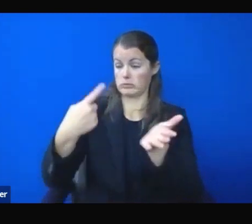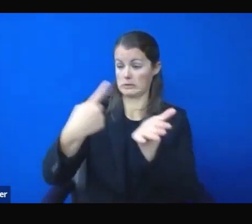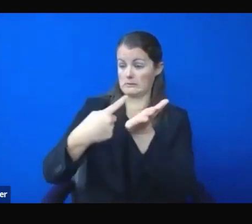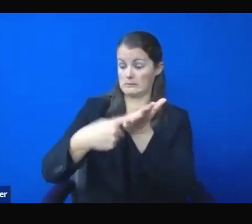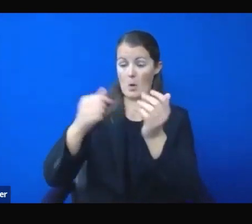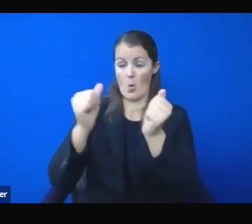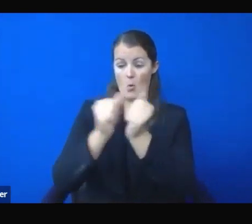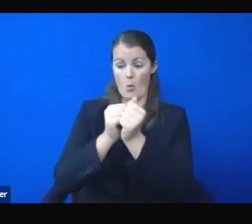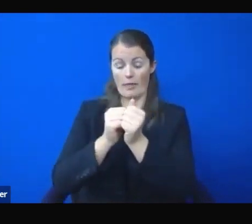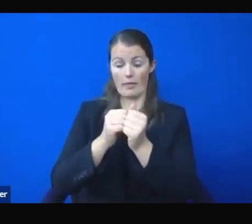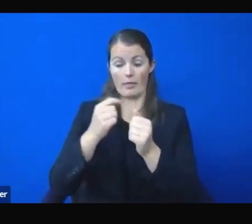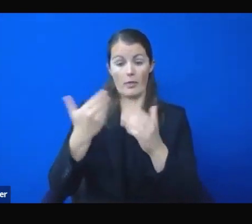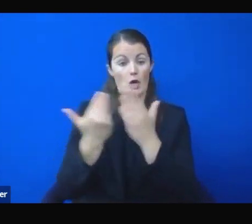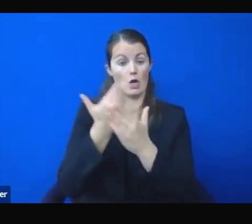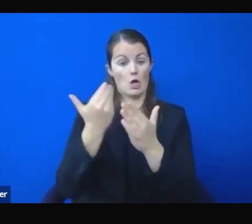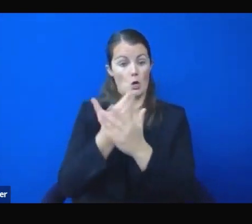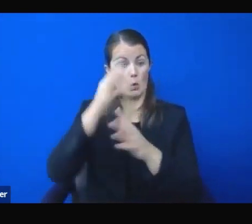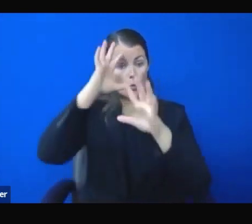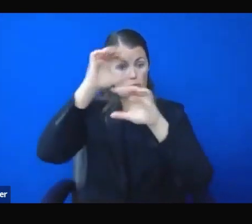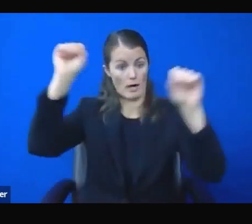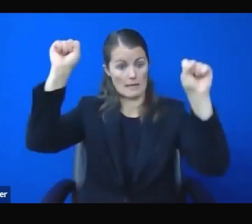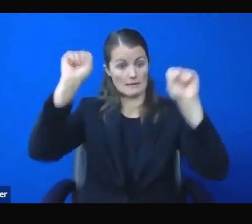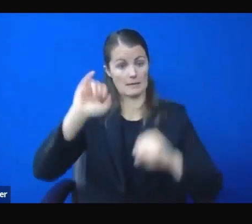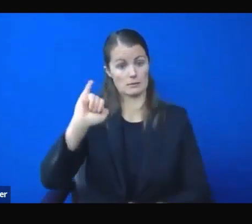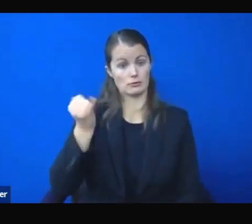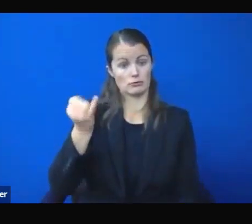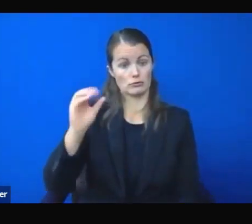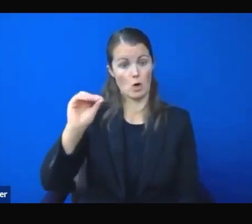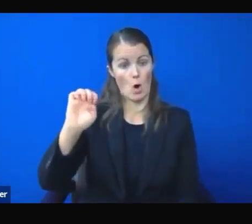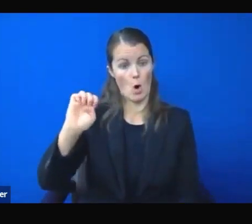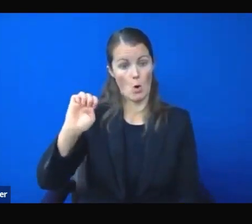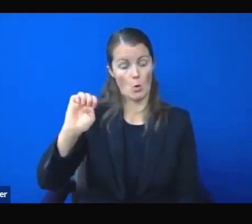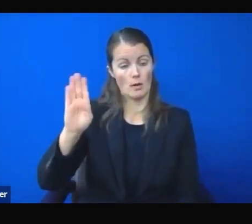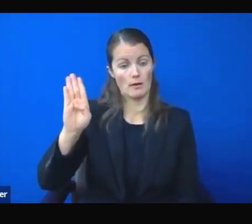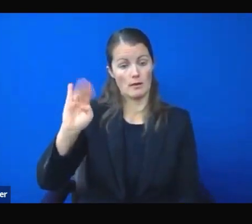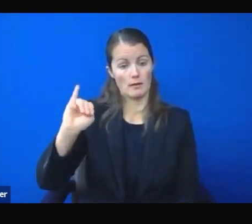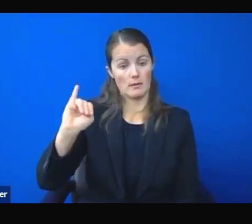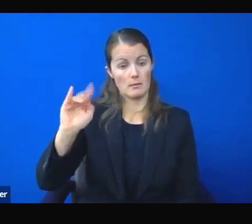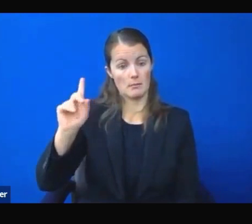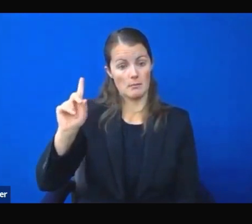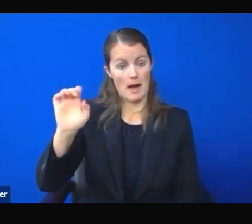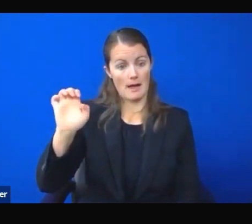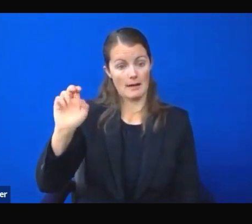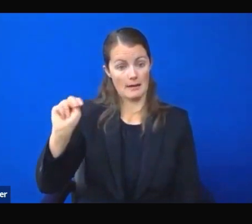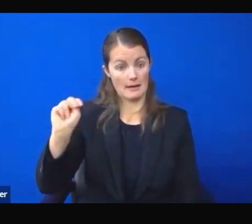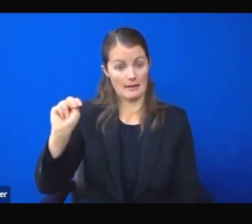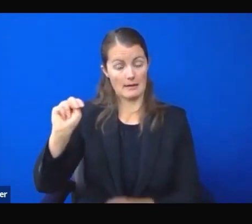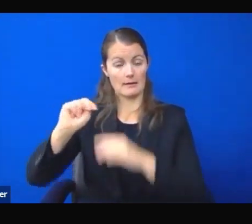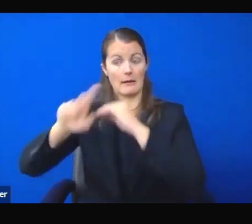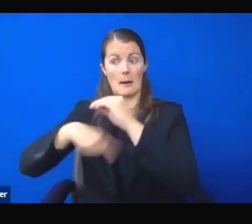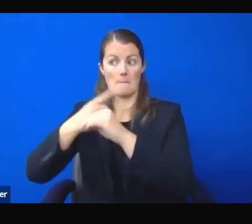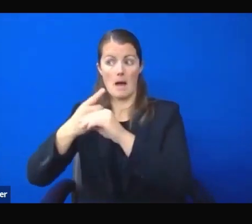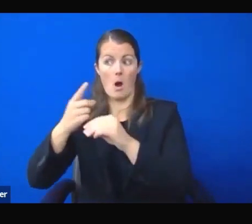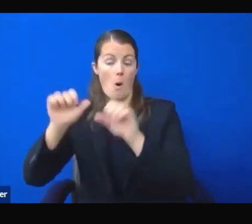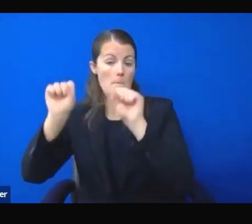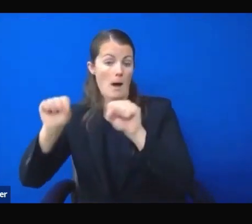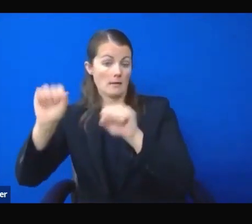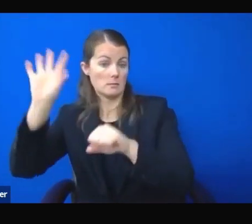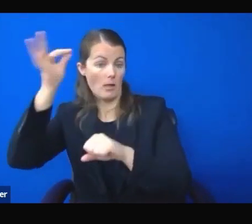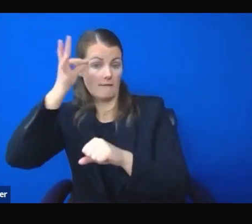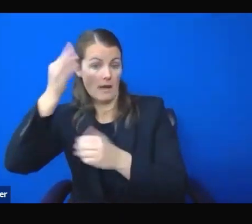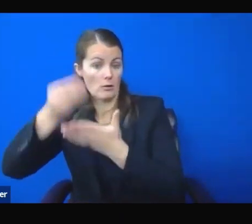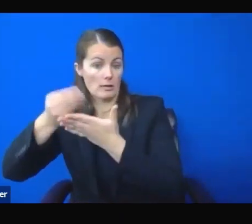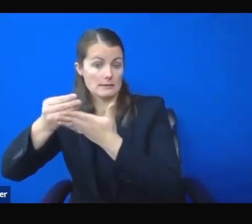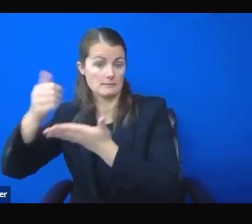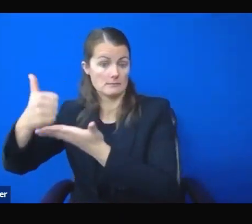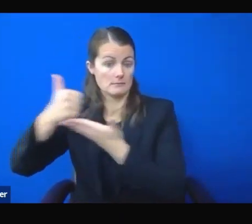possible extended federal assistance? Let me get into the hypotheticals about, you know, what we could